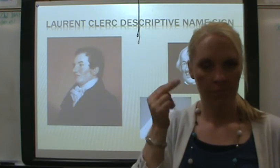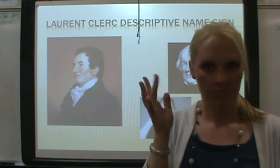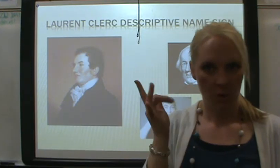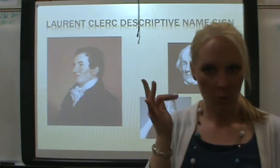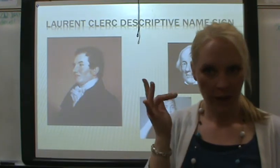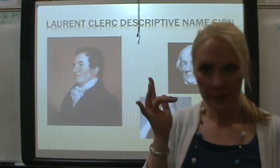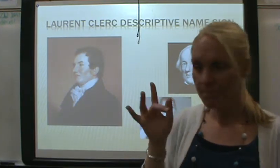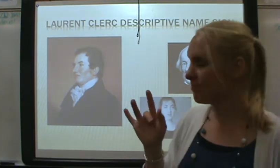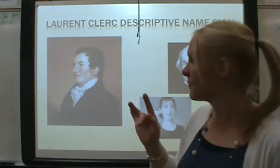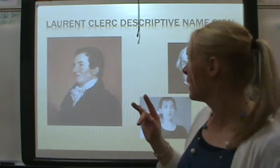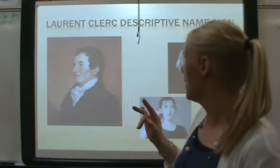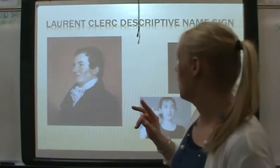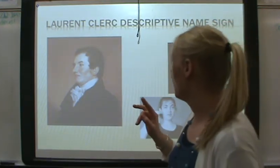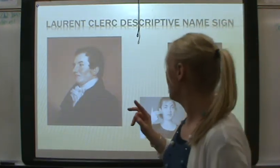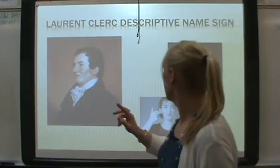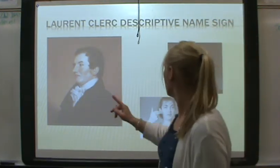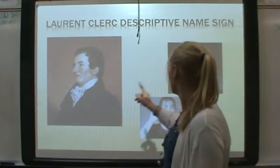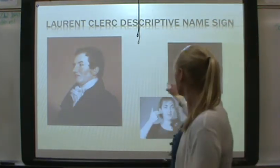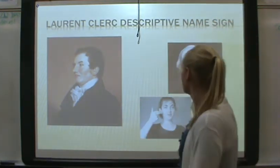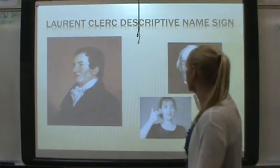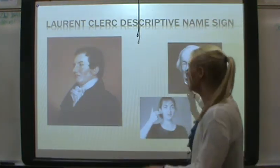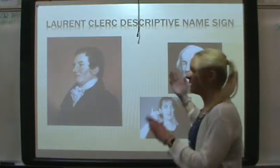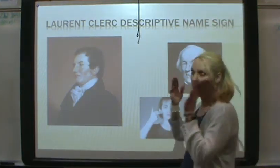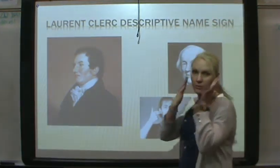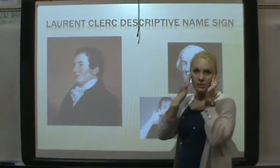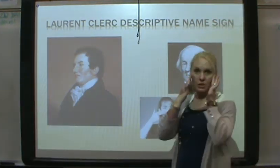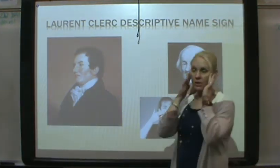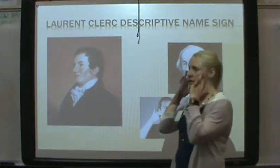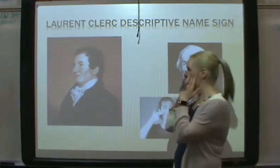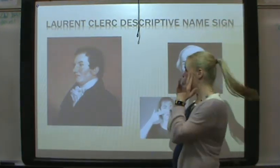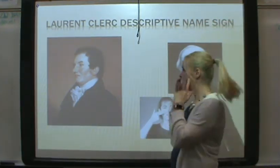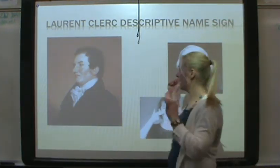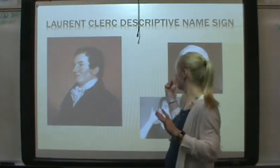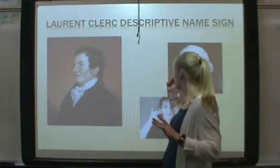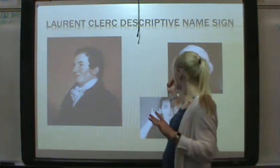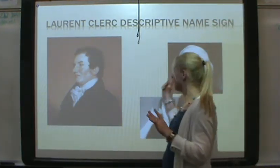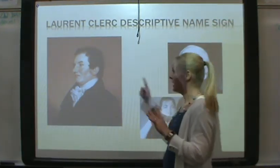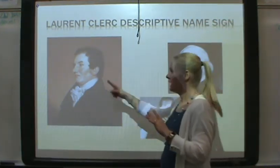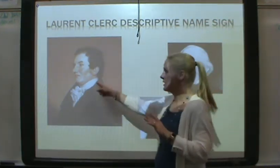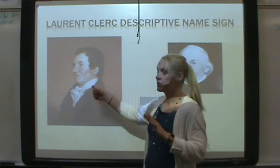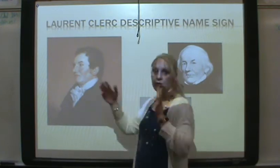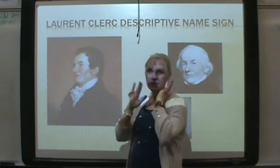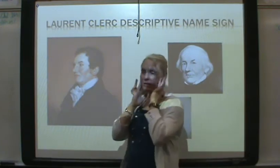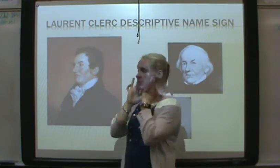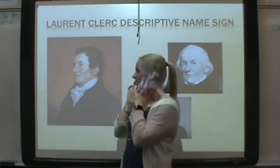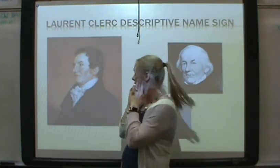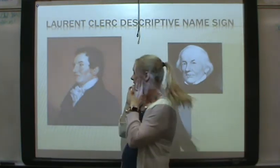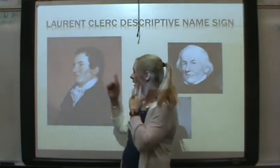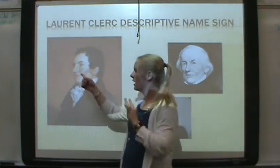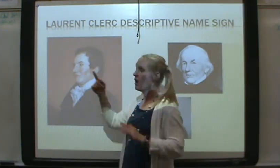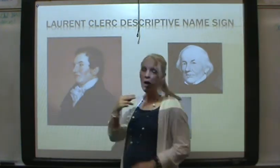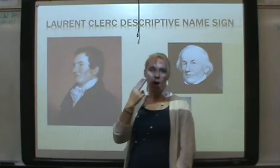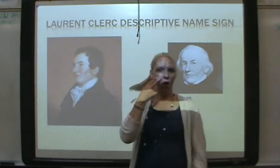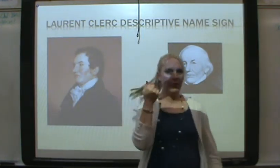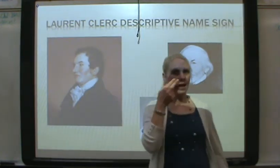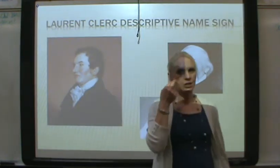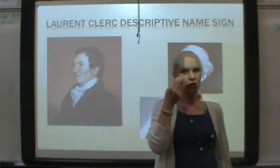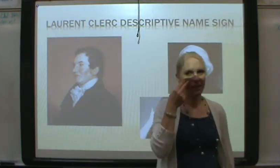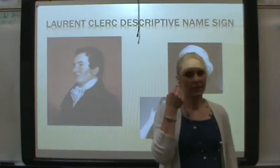Why? Why? Well, see how he's turned this way? He's turned this way. On that cheek